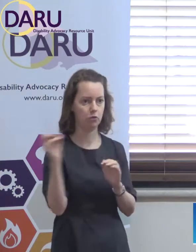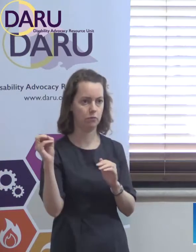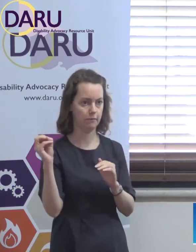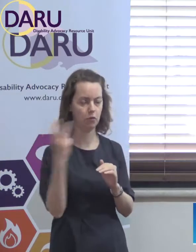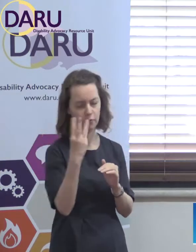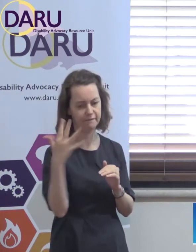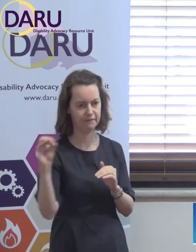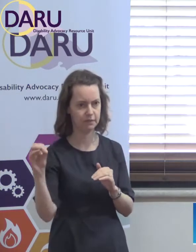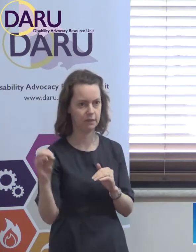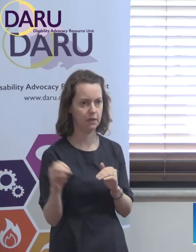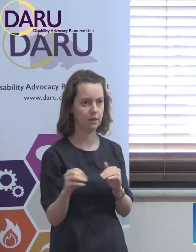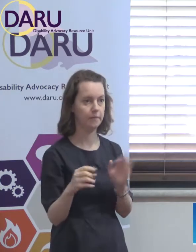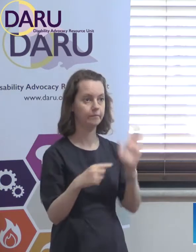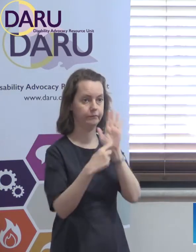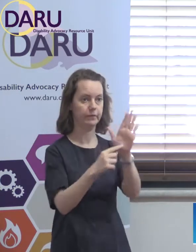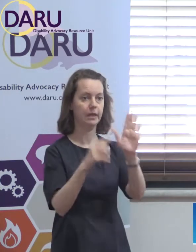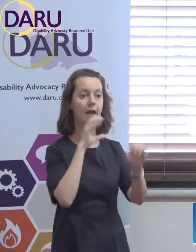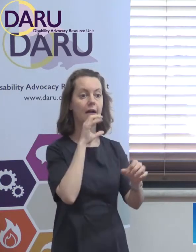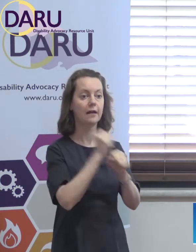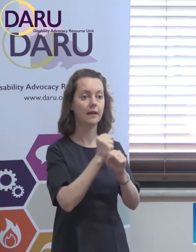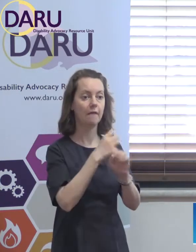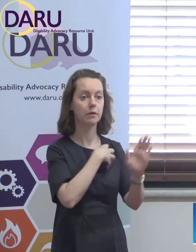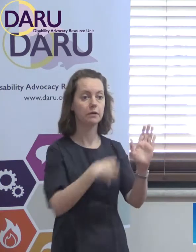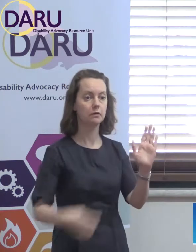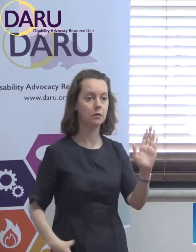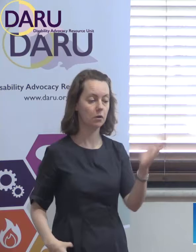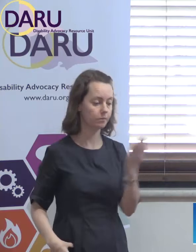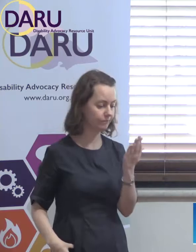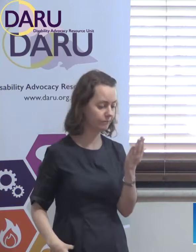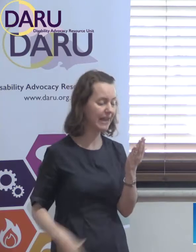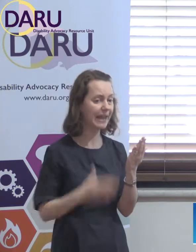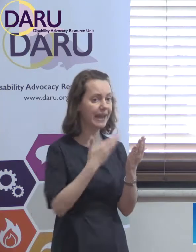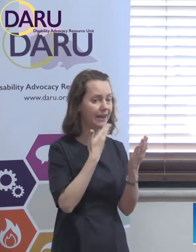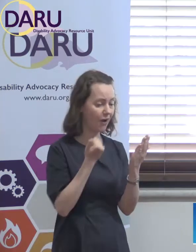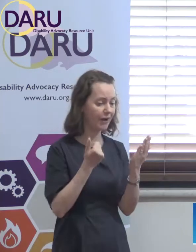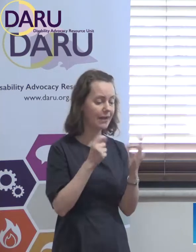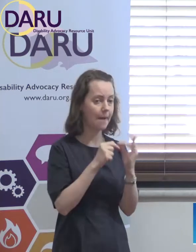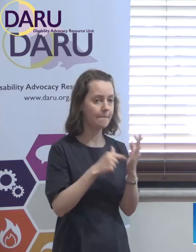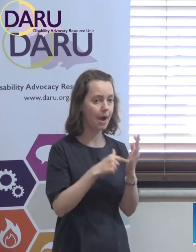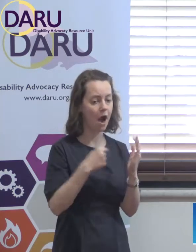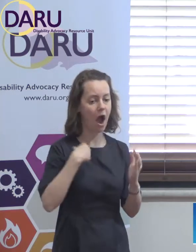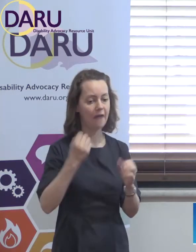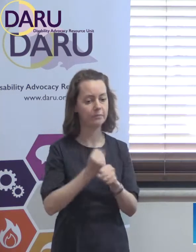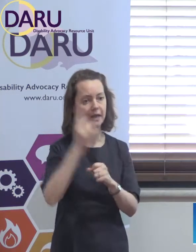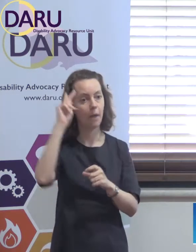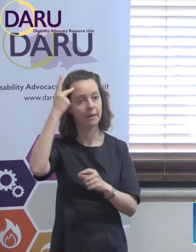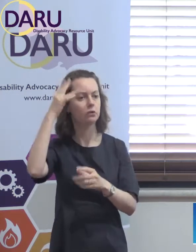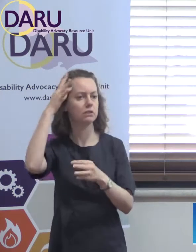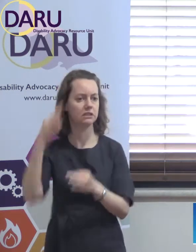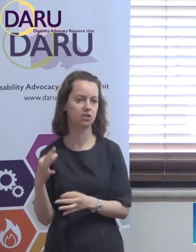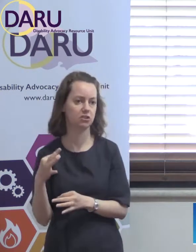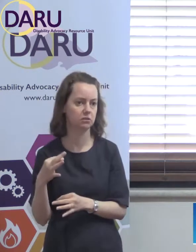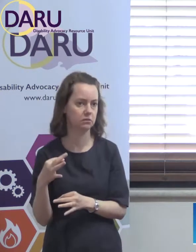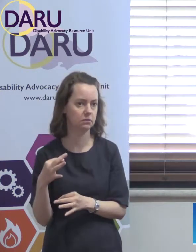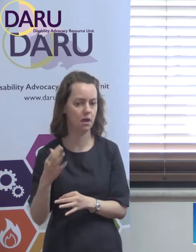But politicians don't necessarily make evidence-based decisions, do they? They make political decisions, depending on